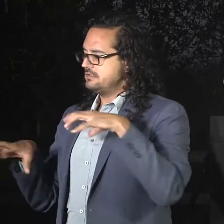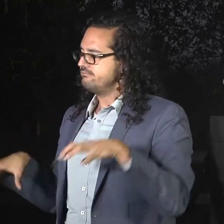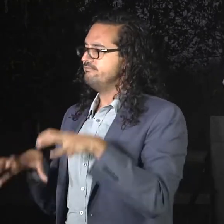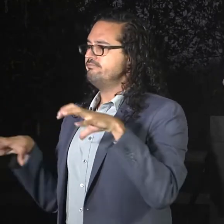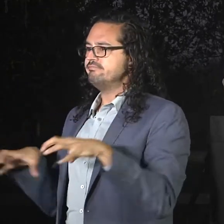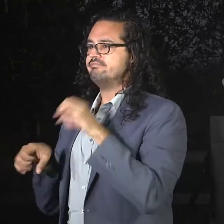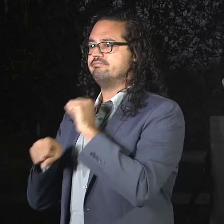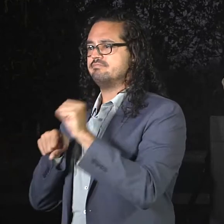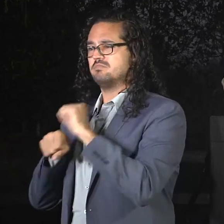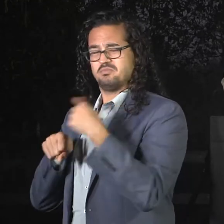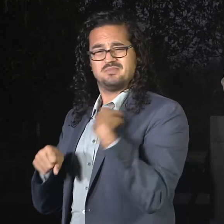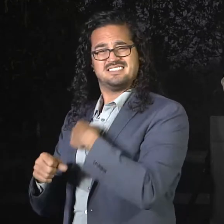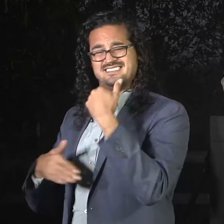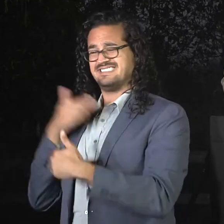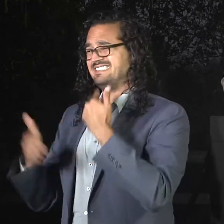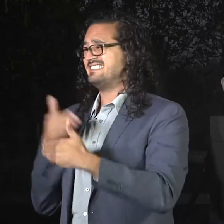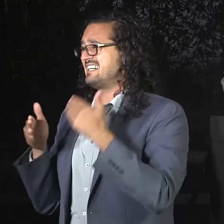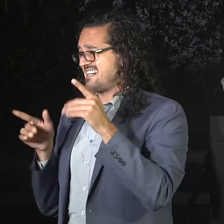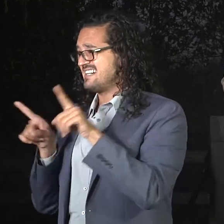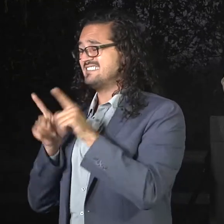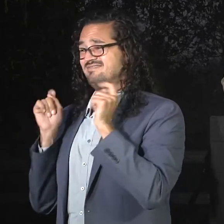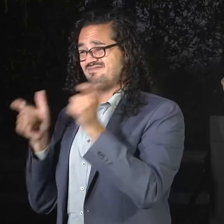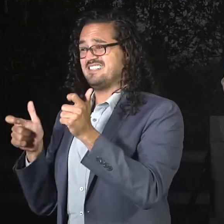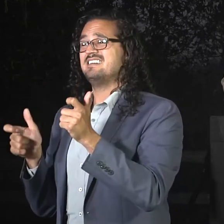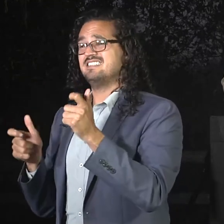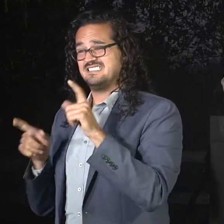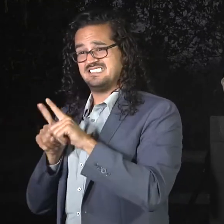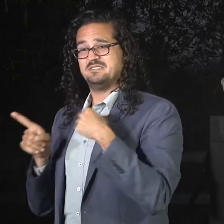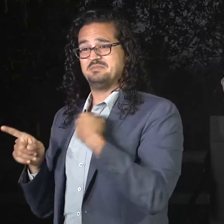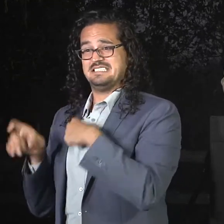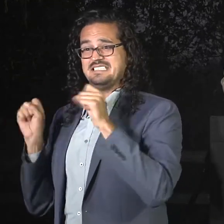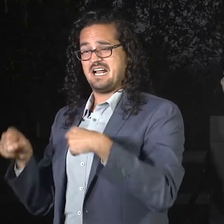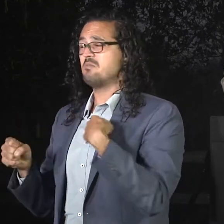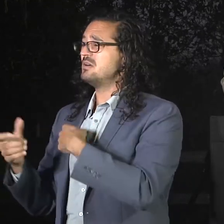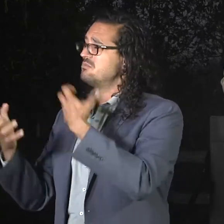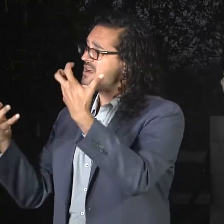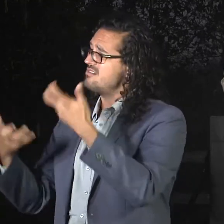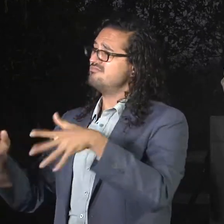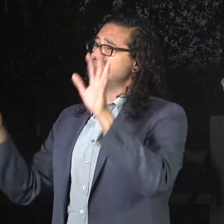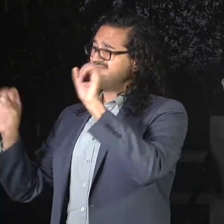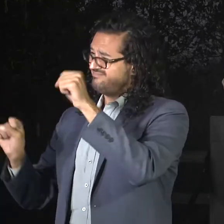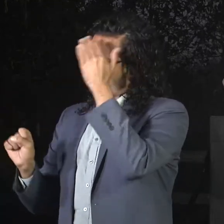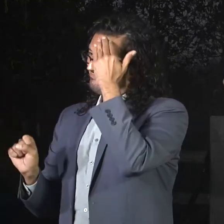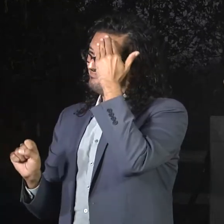And we're going to do our best attempt to get this wrapped up and get you guys back home soon. Thank you.